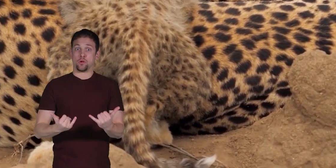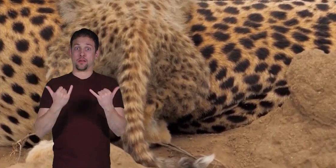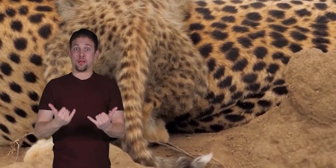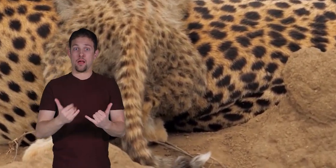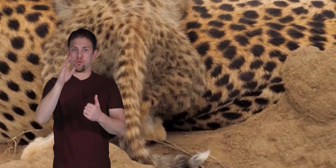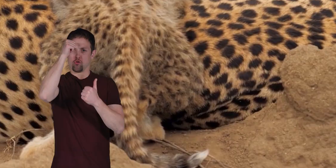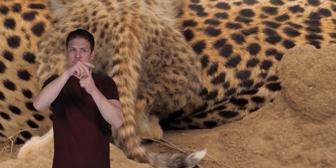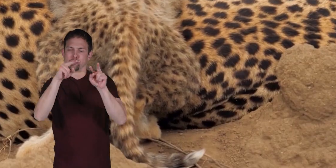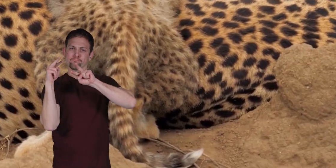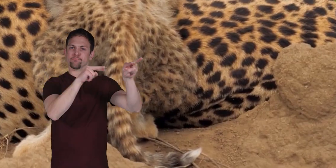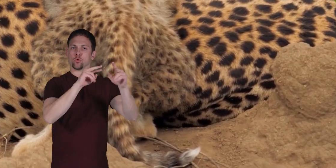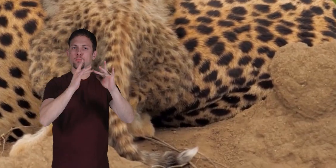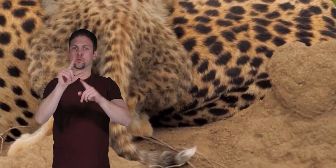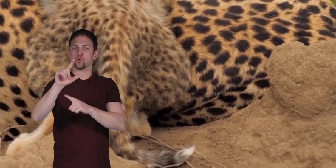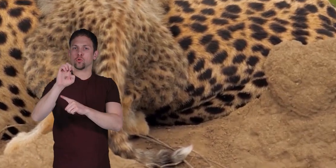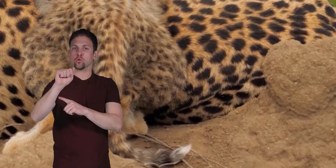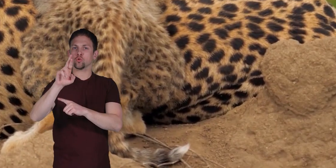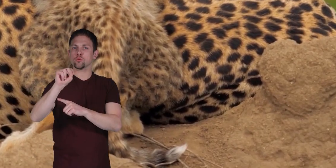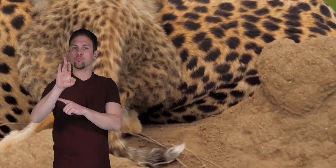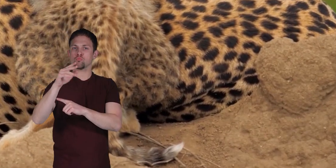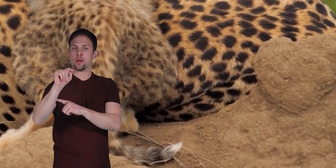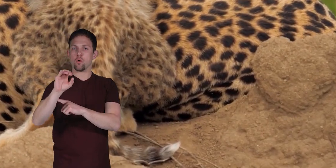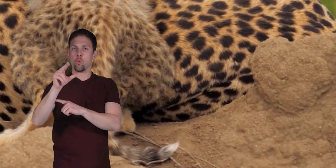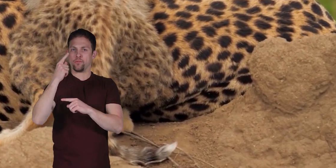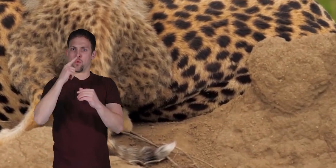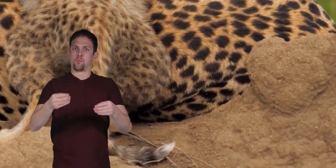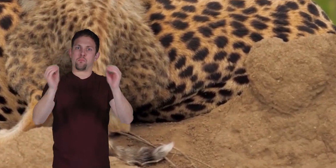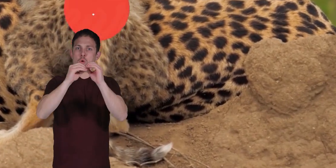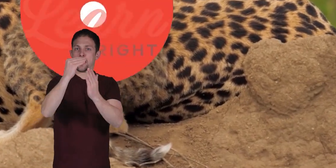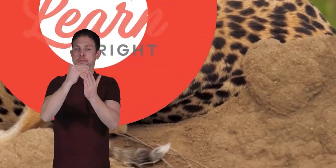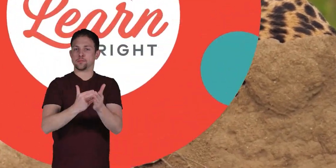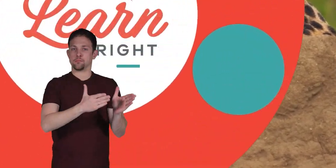remember to check out LearnBright.org for even more lesson plans.